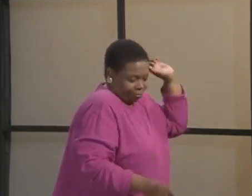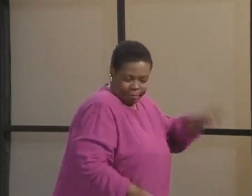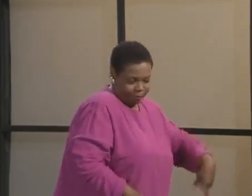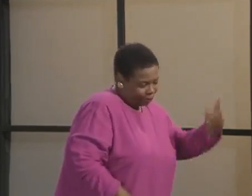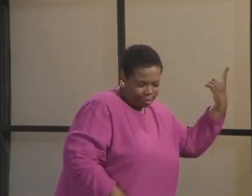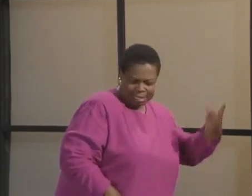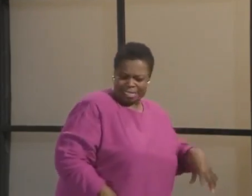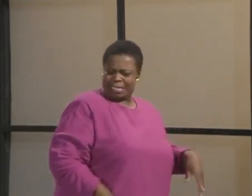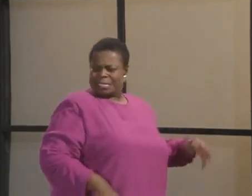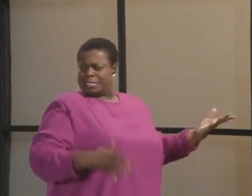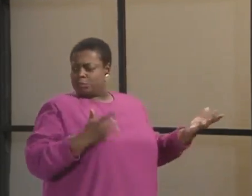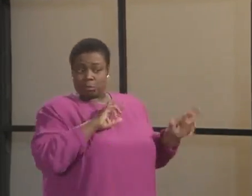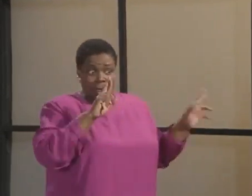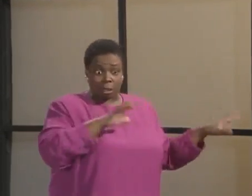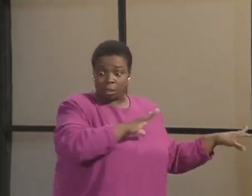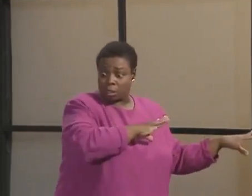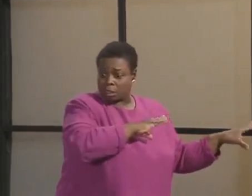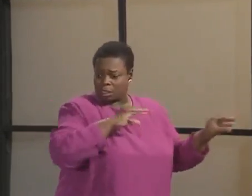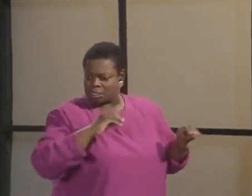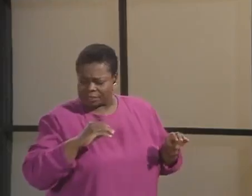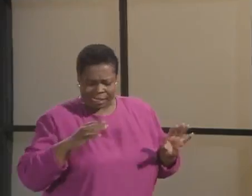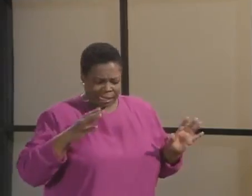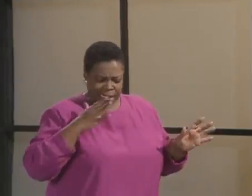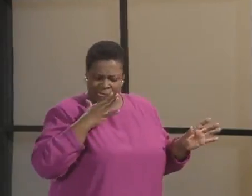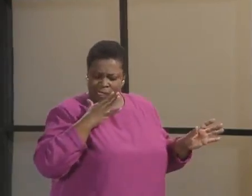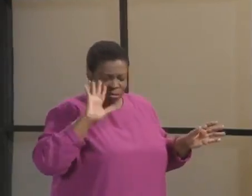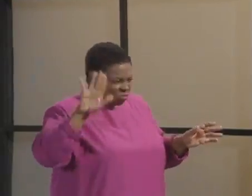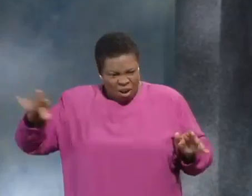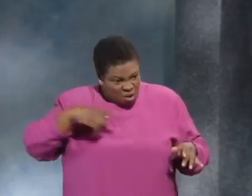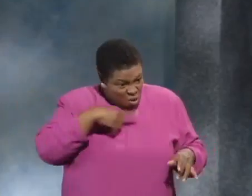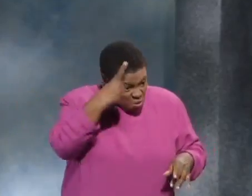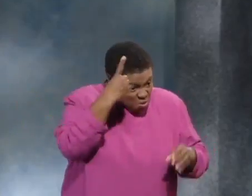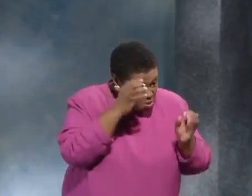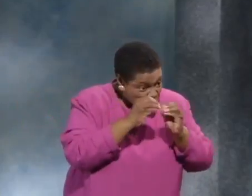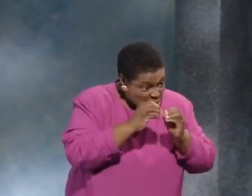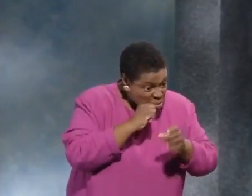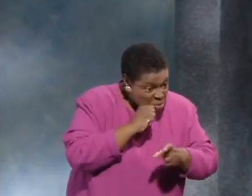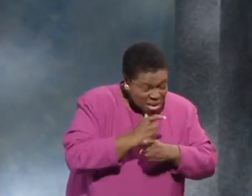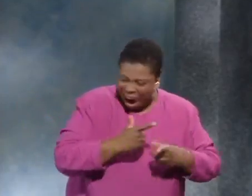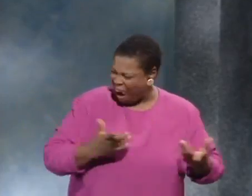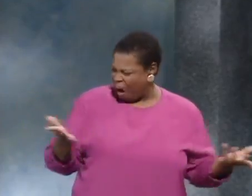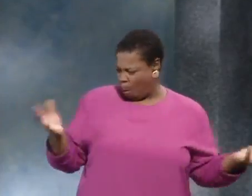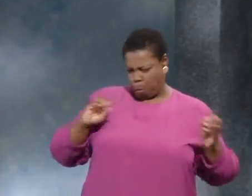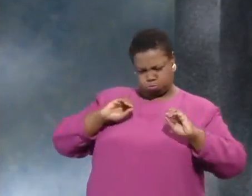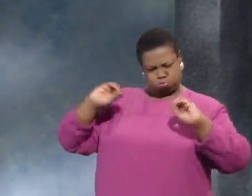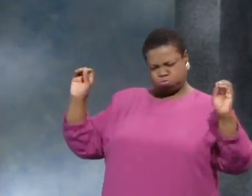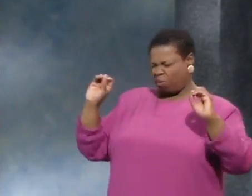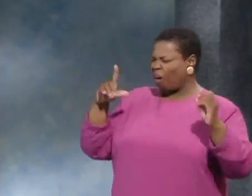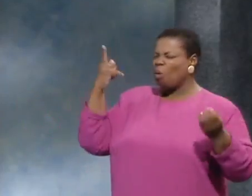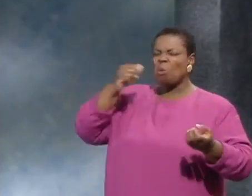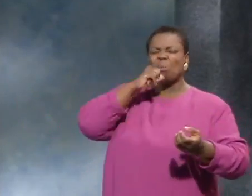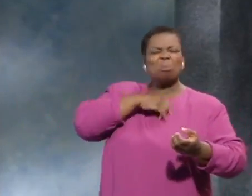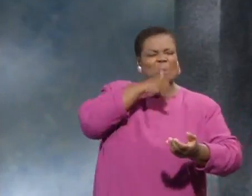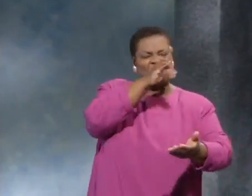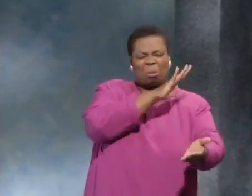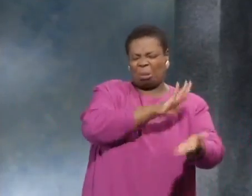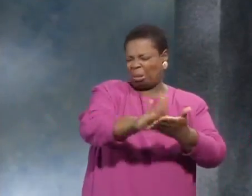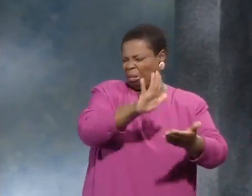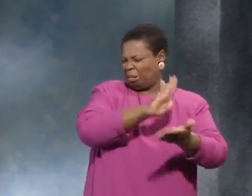said, No, it's not this one. He was ready to leave, and he thought, Well, do you have one more sister? Oh, no. Just a